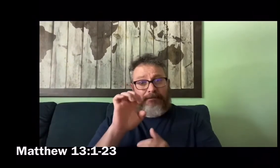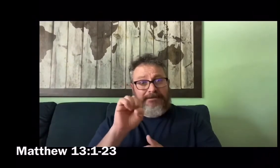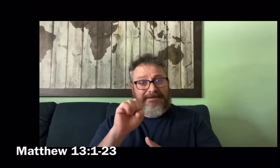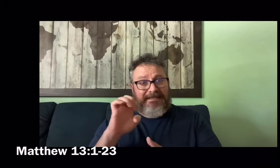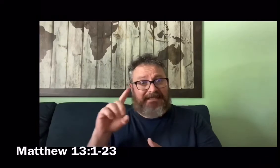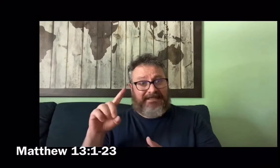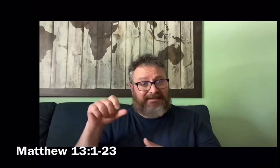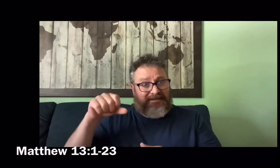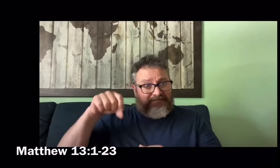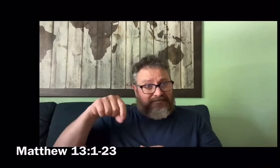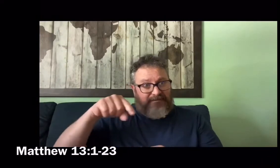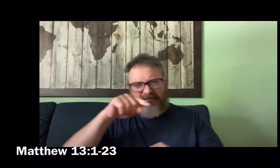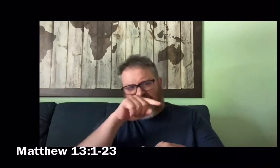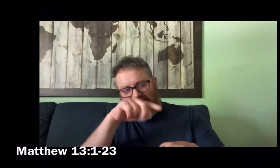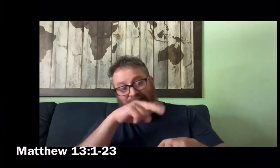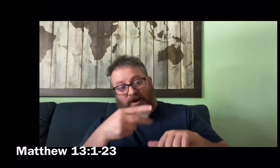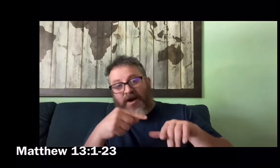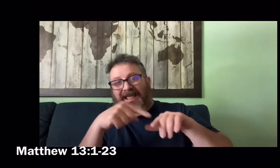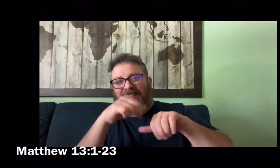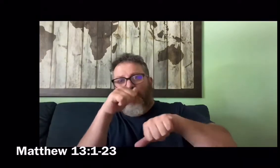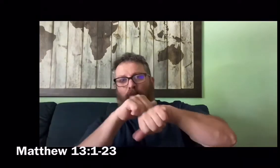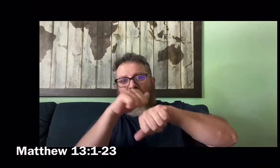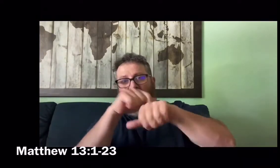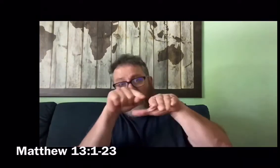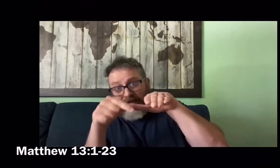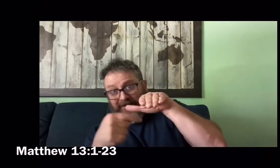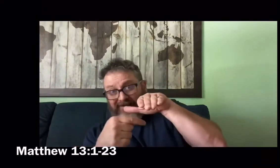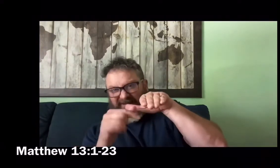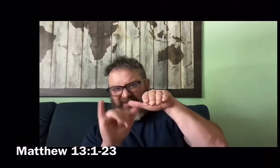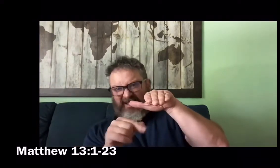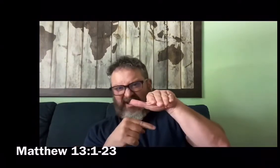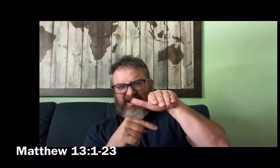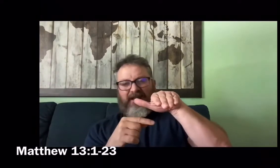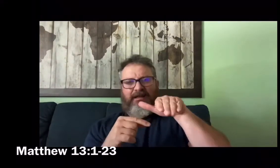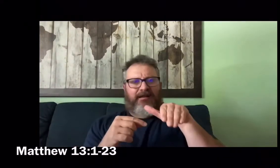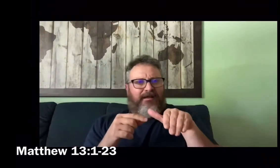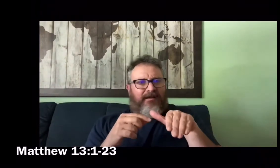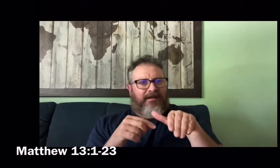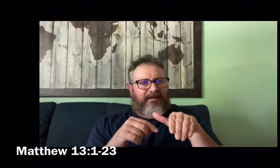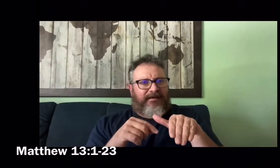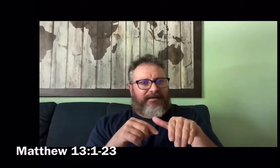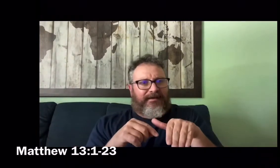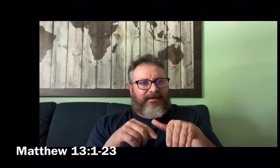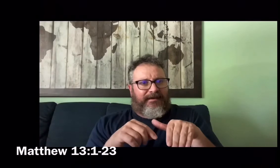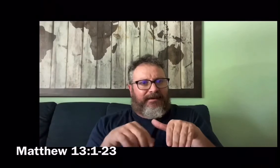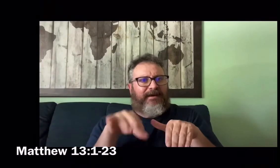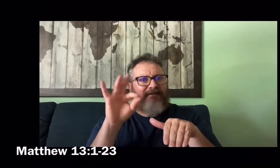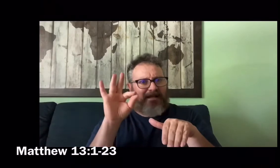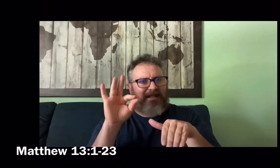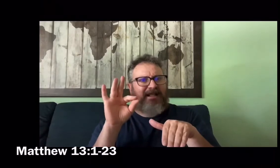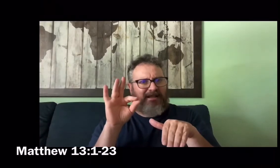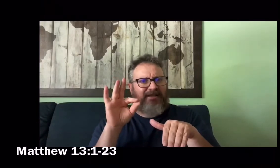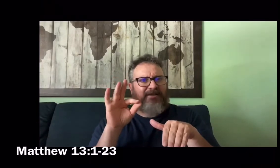Some fell on rocky ground where it had little soil.